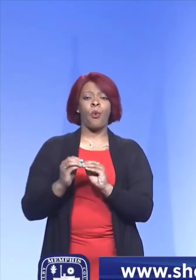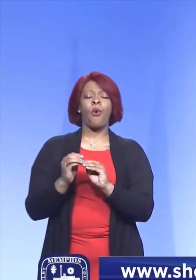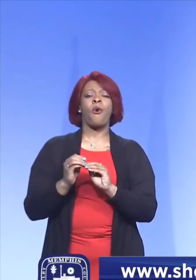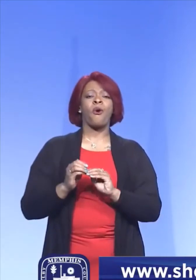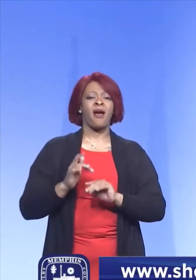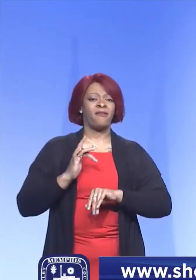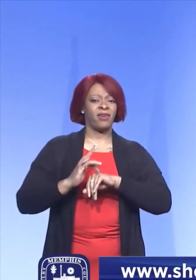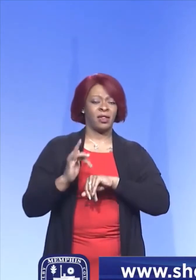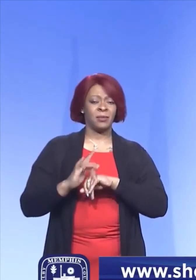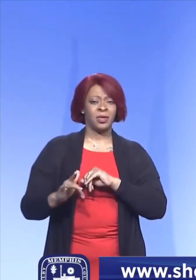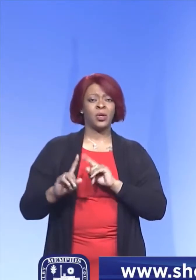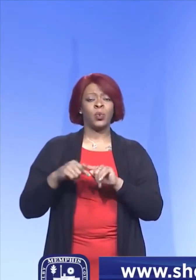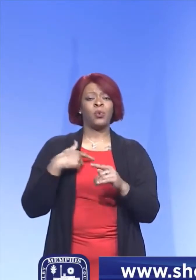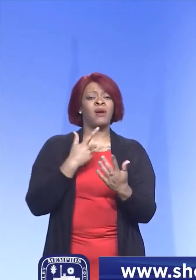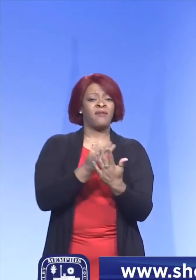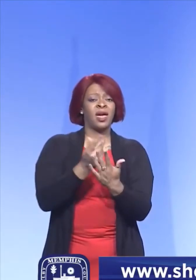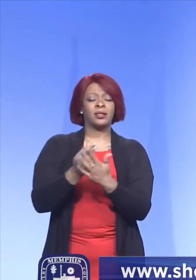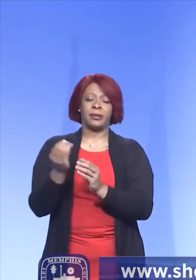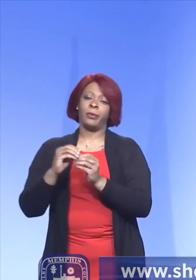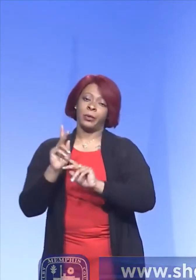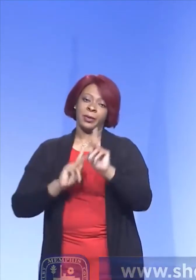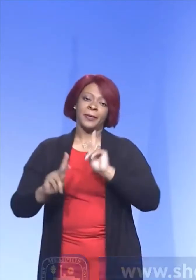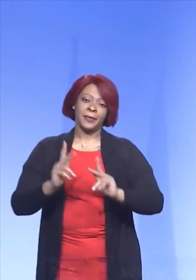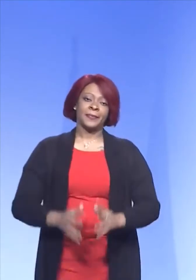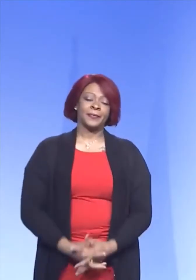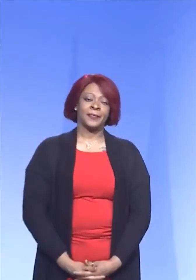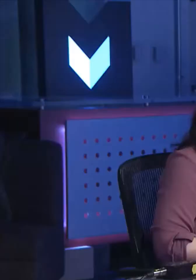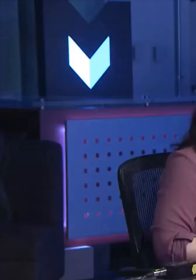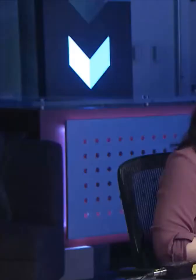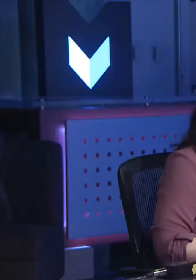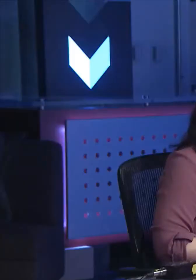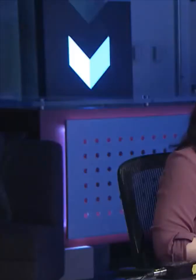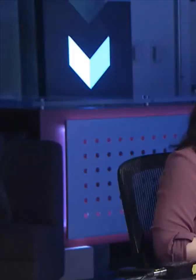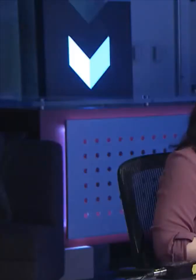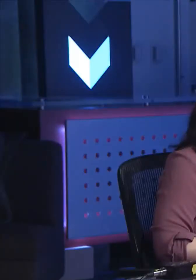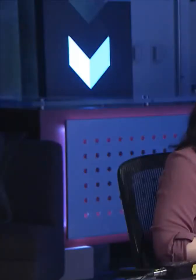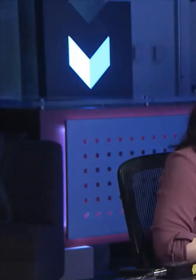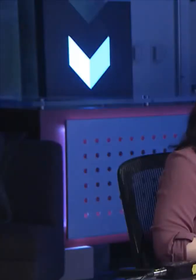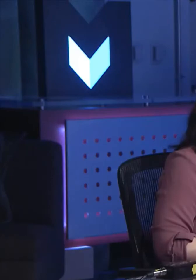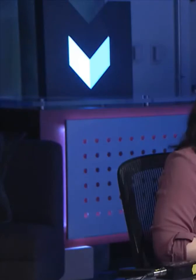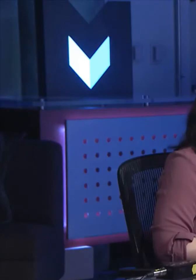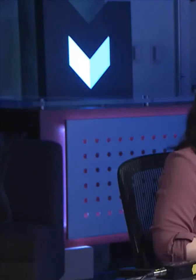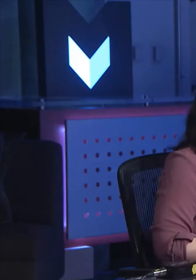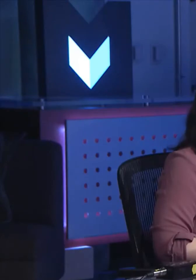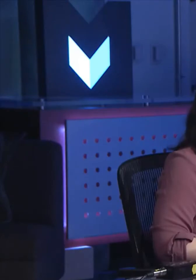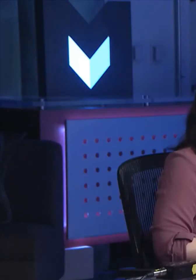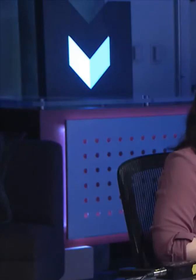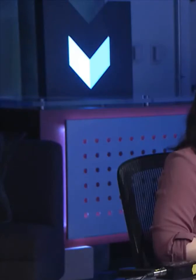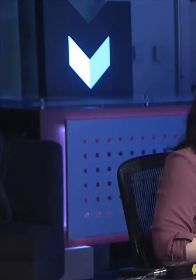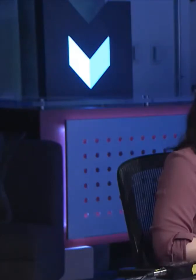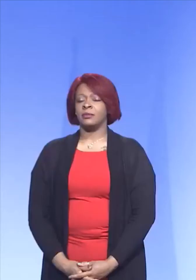and as we vaccinate more people. Hannah Grabenstein, MLK 50.